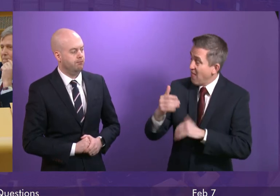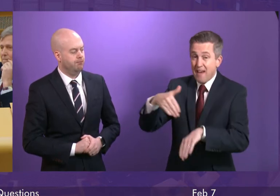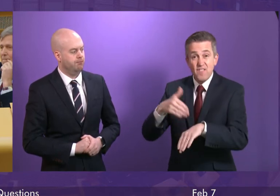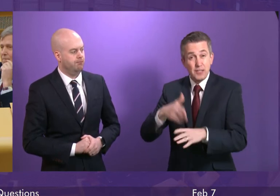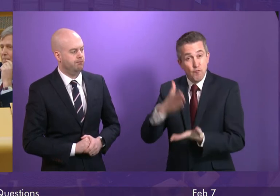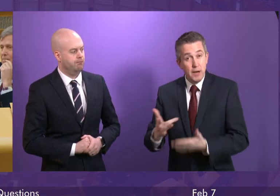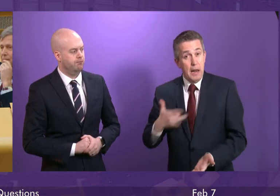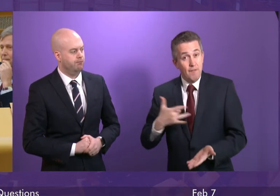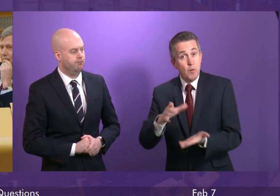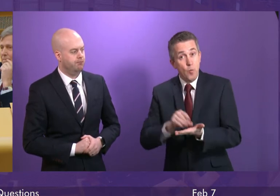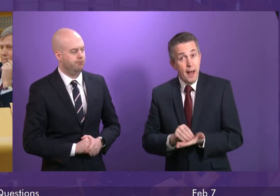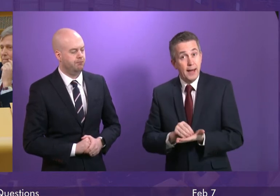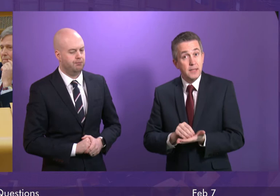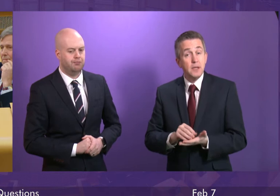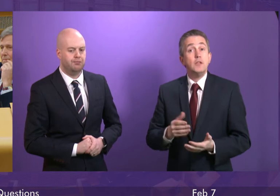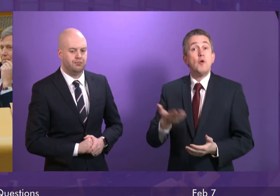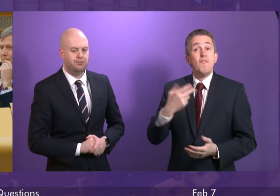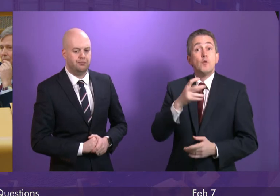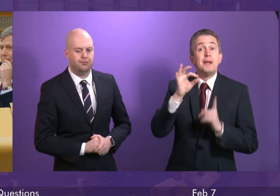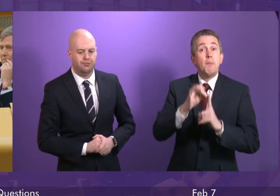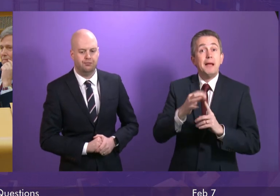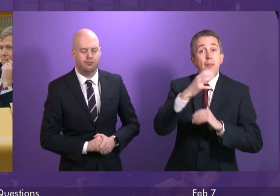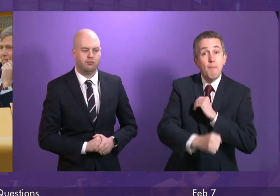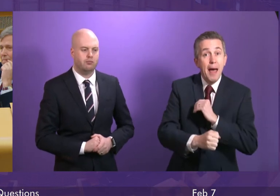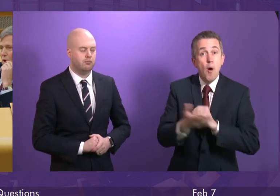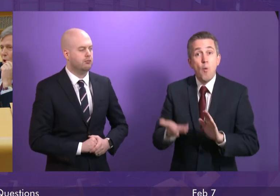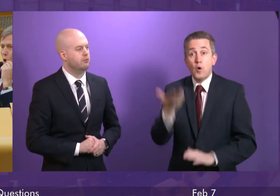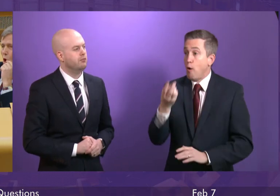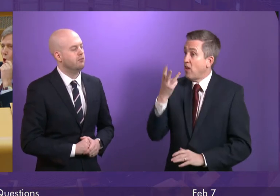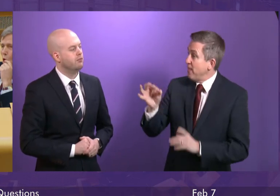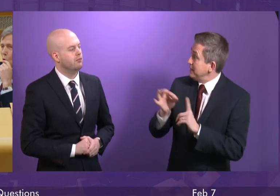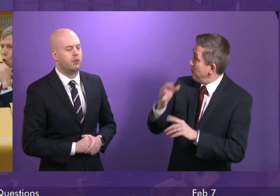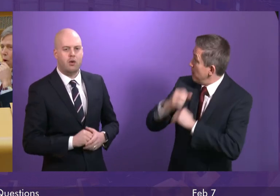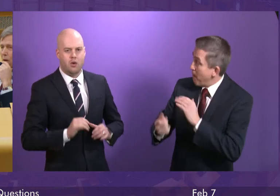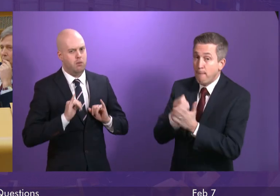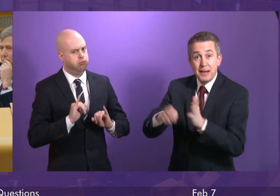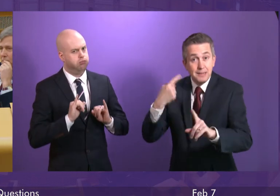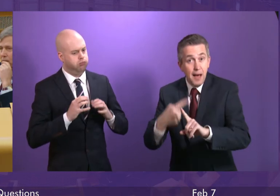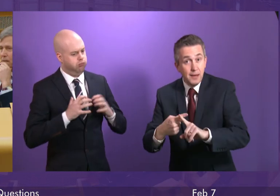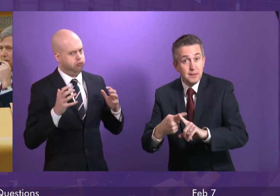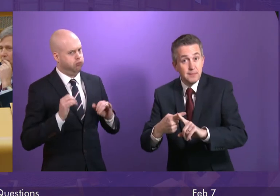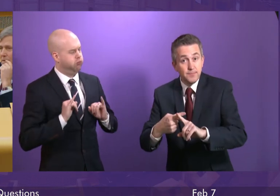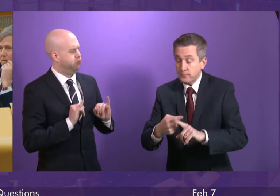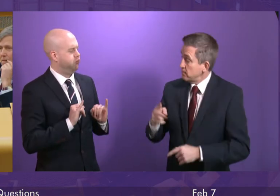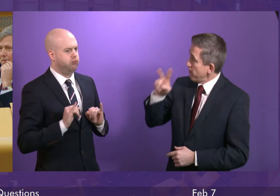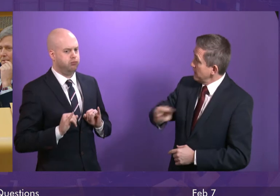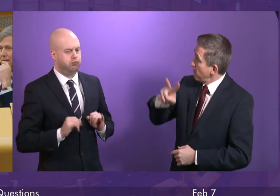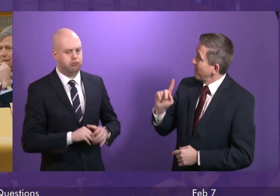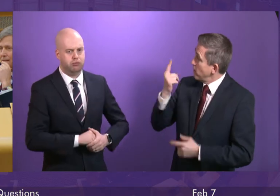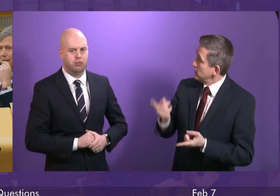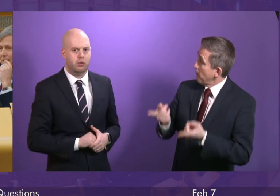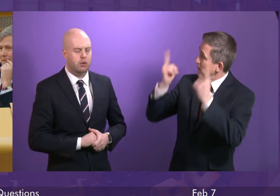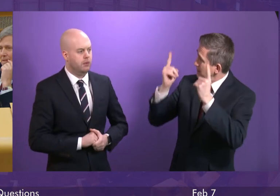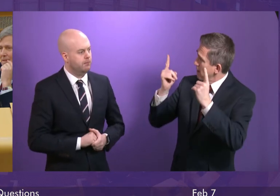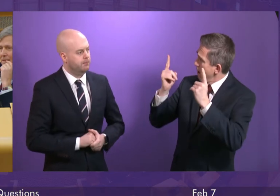wage from 20 pence in the pound to 30 pence in the pound. So can the Deputy First Minister tell